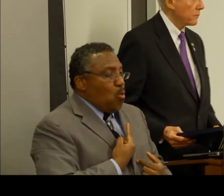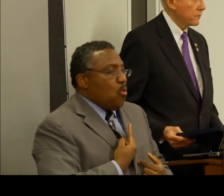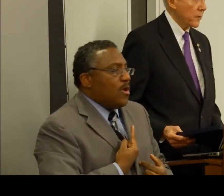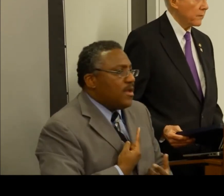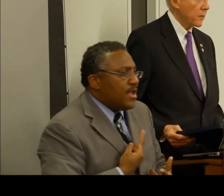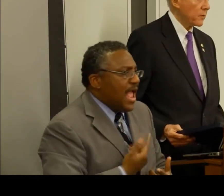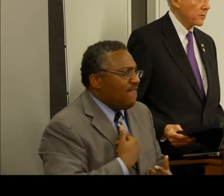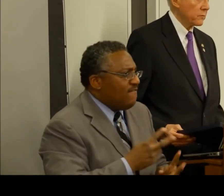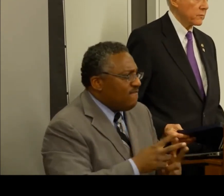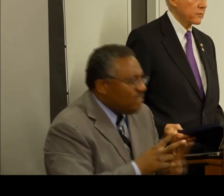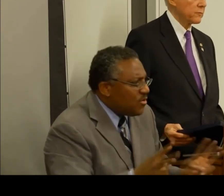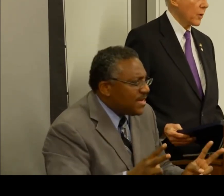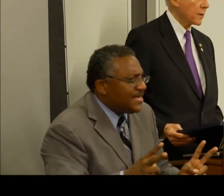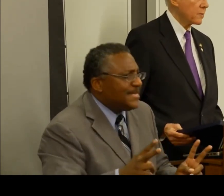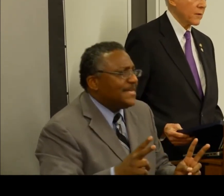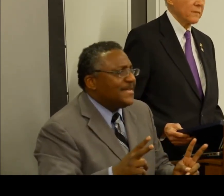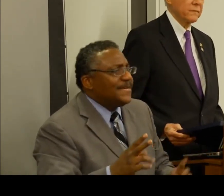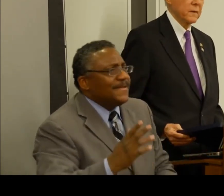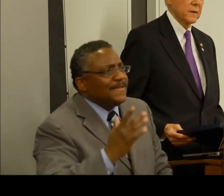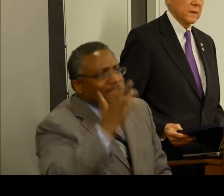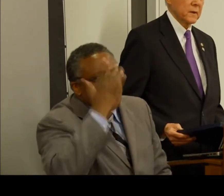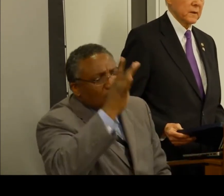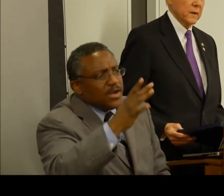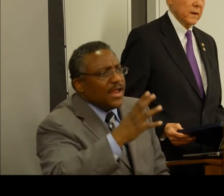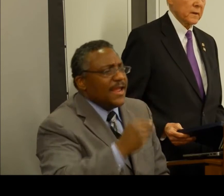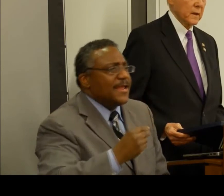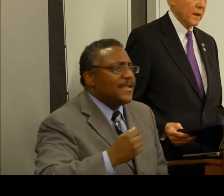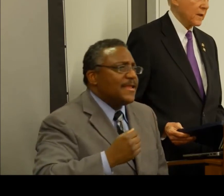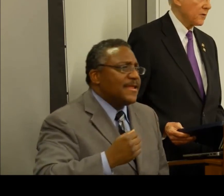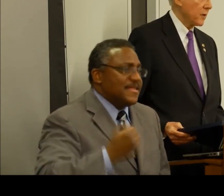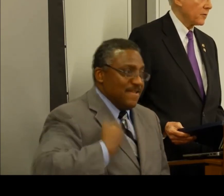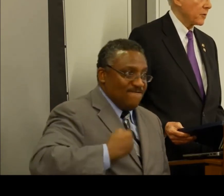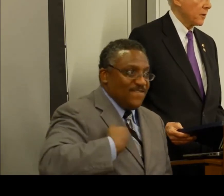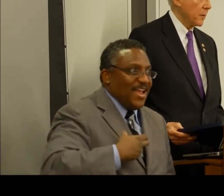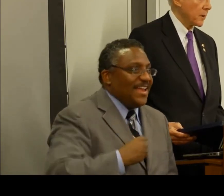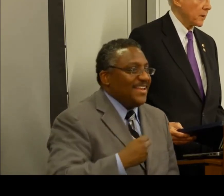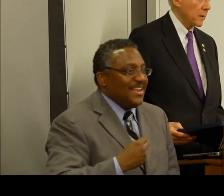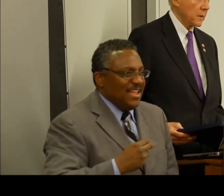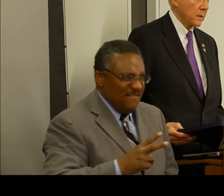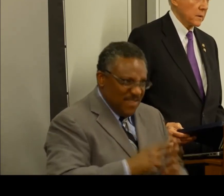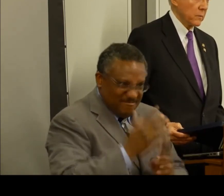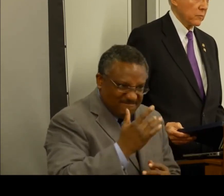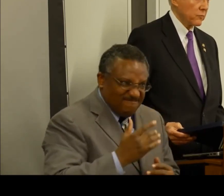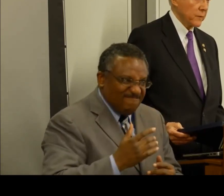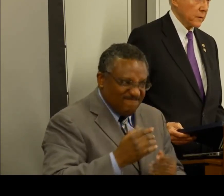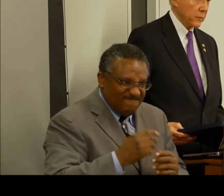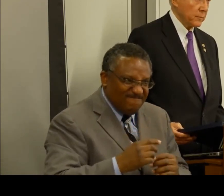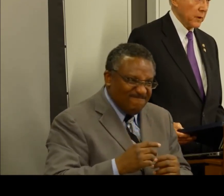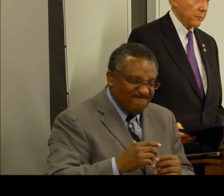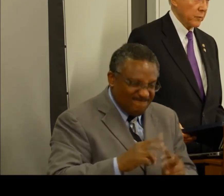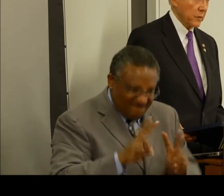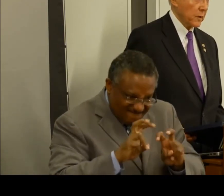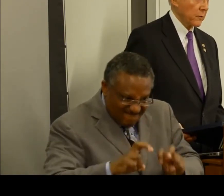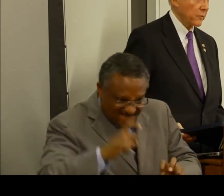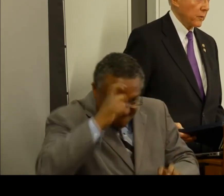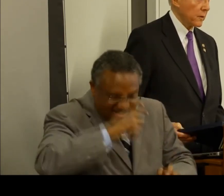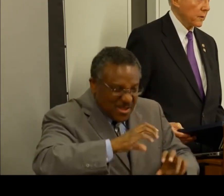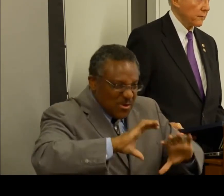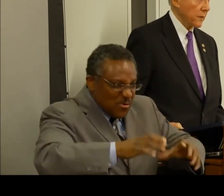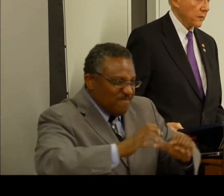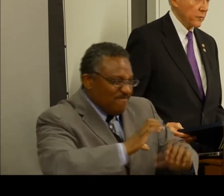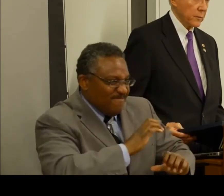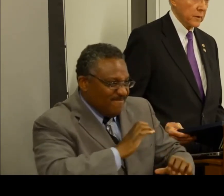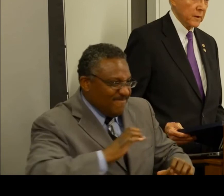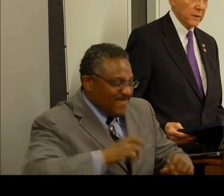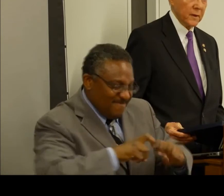very, very, very smart, tough, and highly intelligent committee with really great people in the Congress